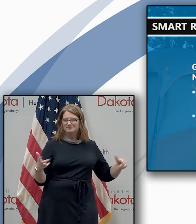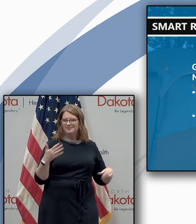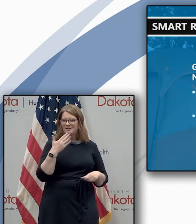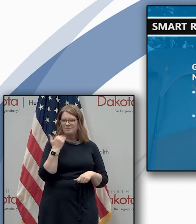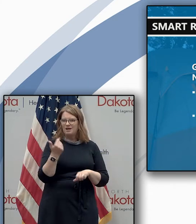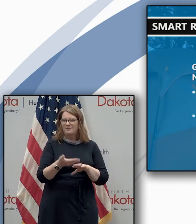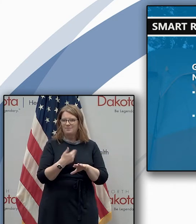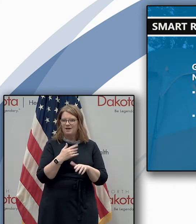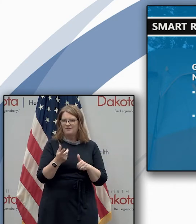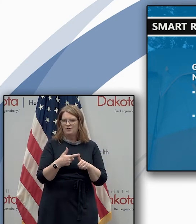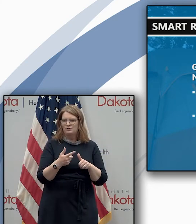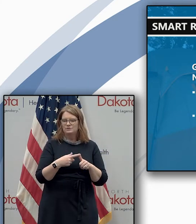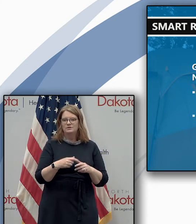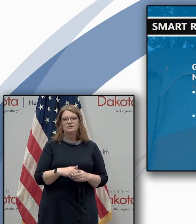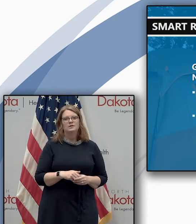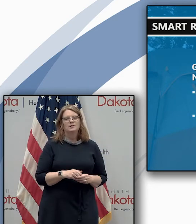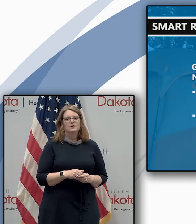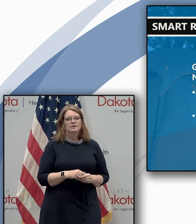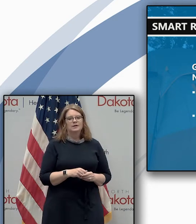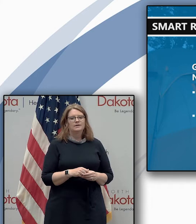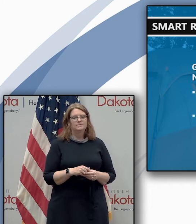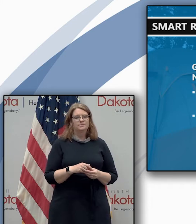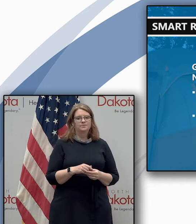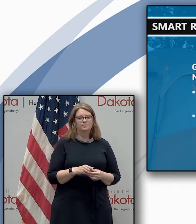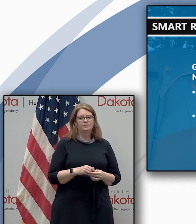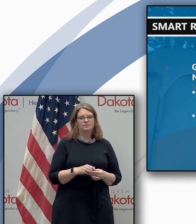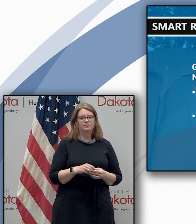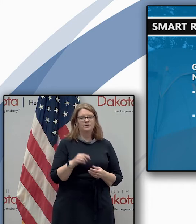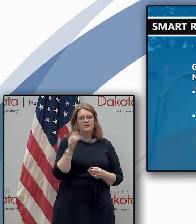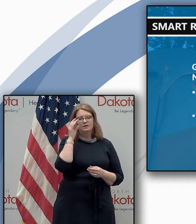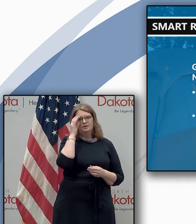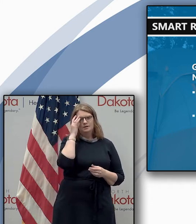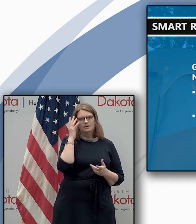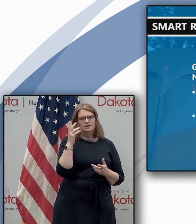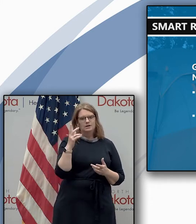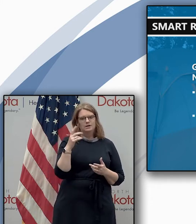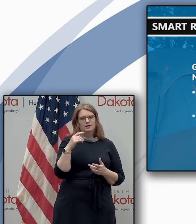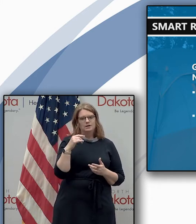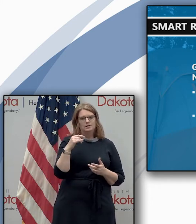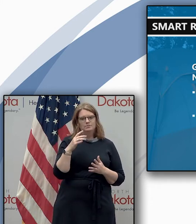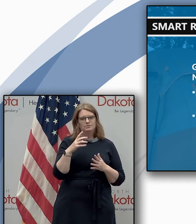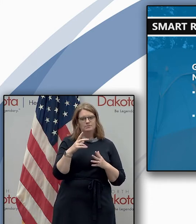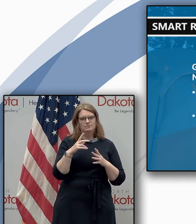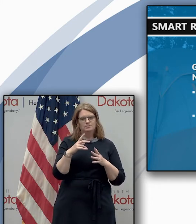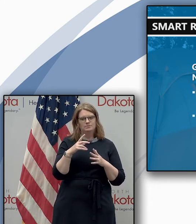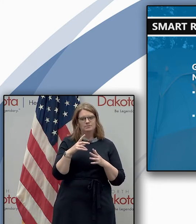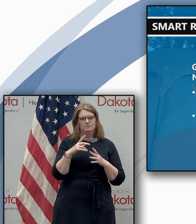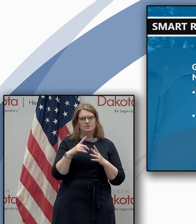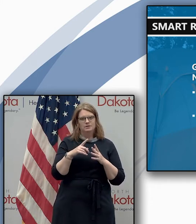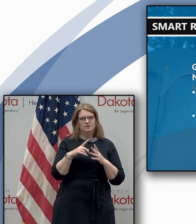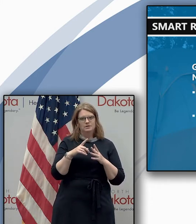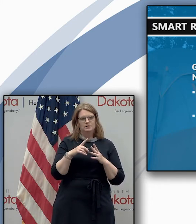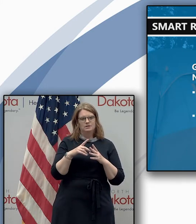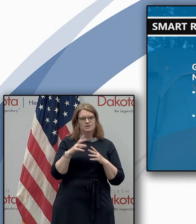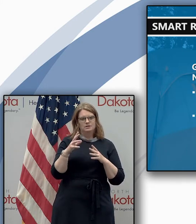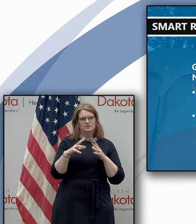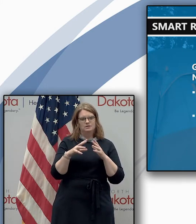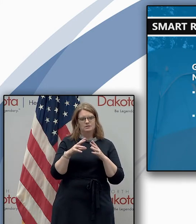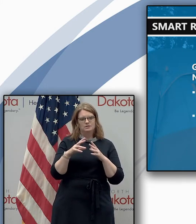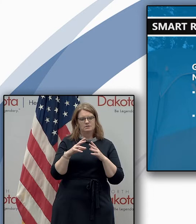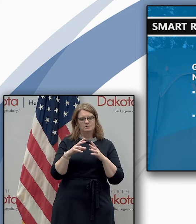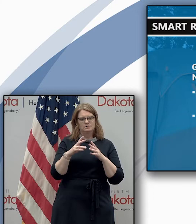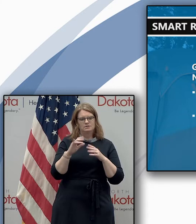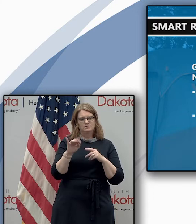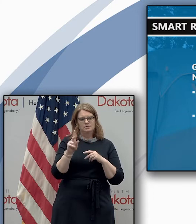online uh in-person off-highway vehicle safety classes will resume uh in july and they'll be